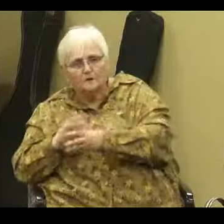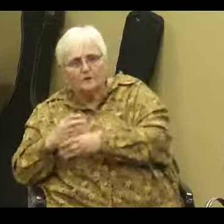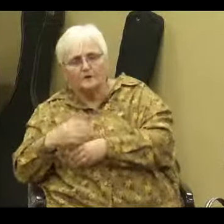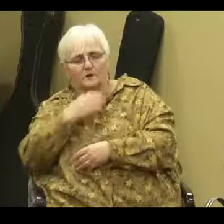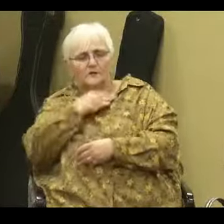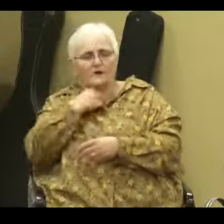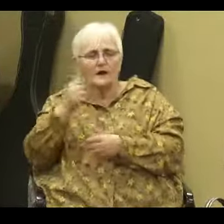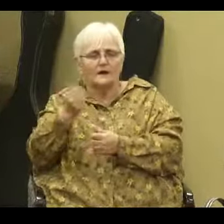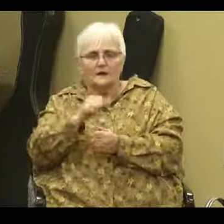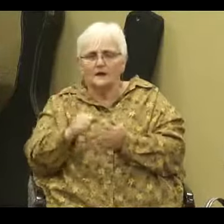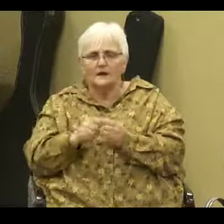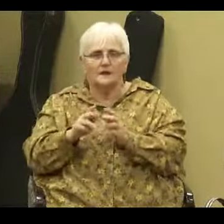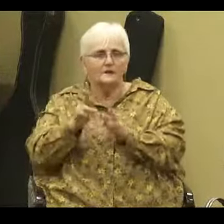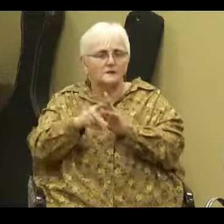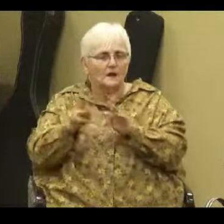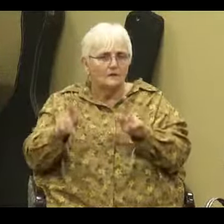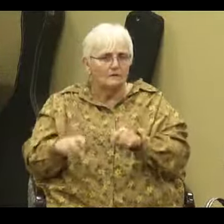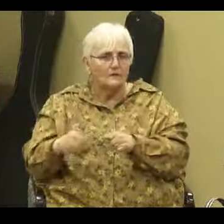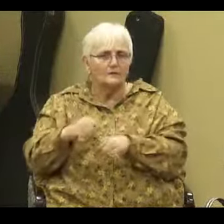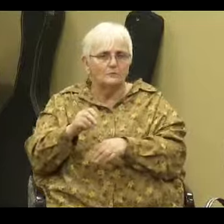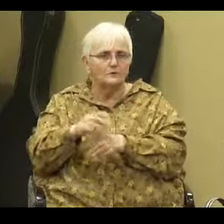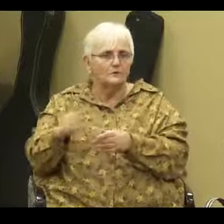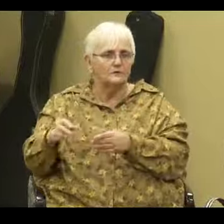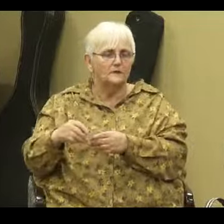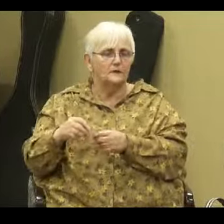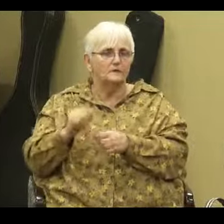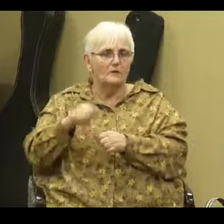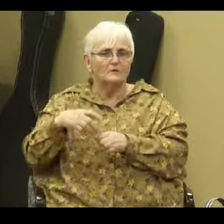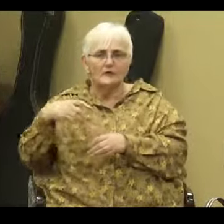out any sacrifice that will put those things possibly out of reach. salvation.